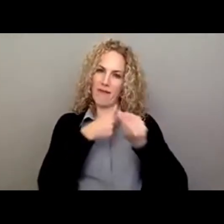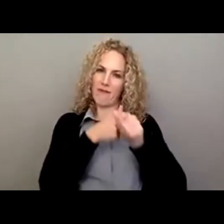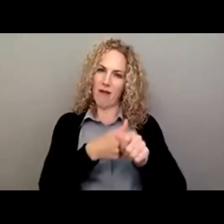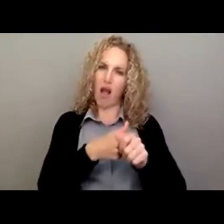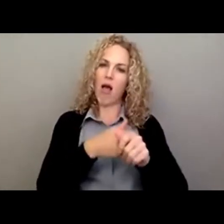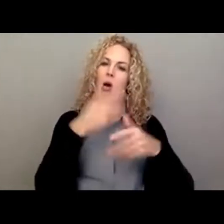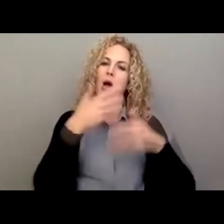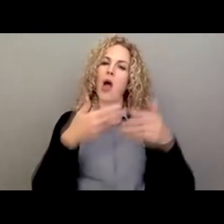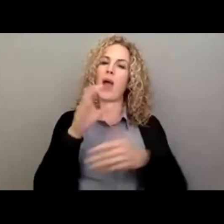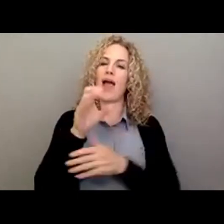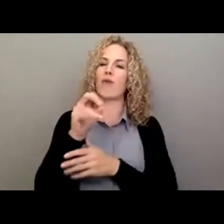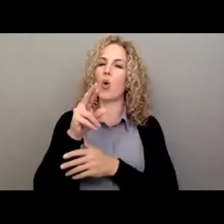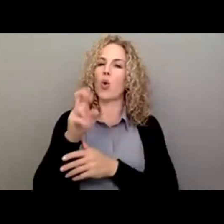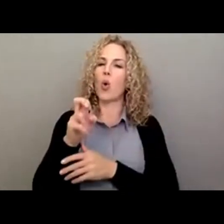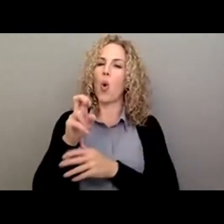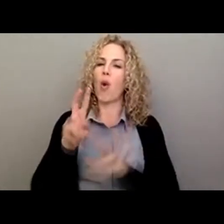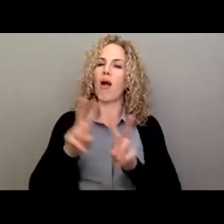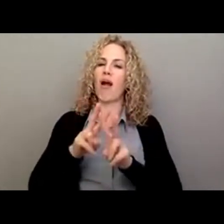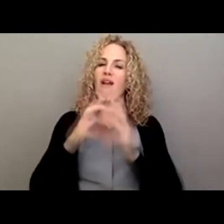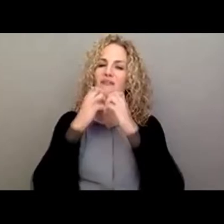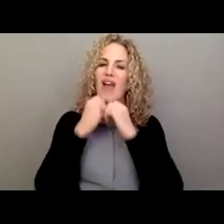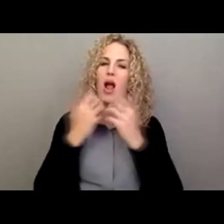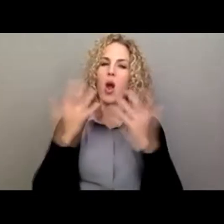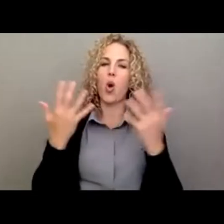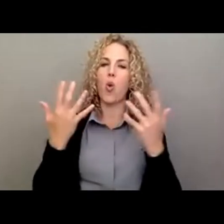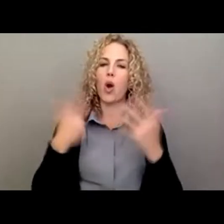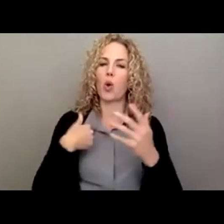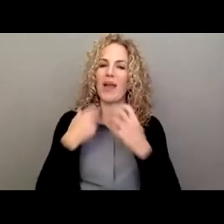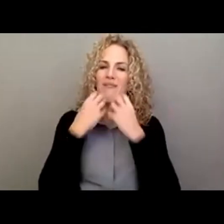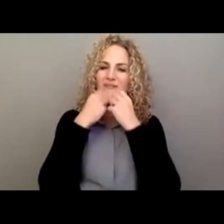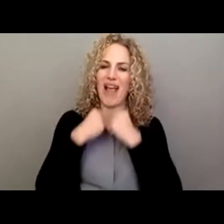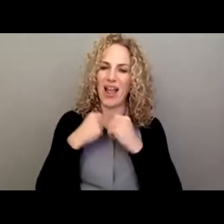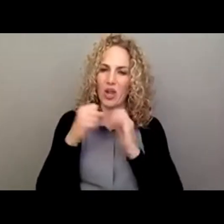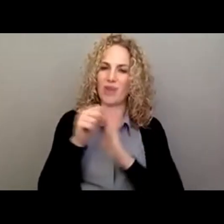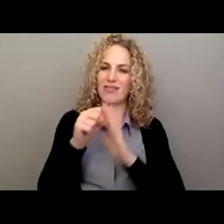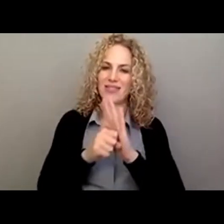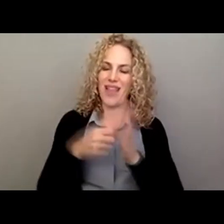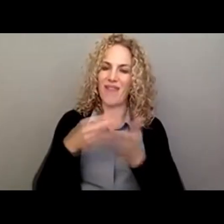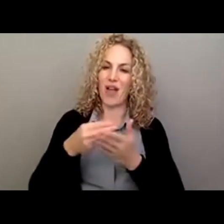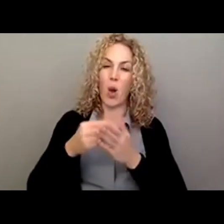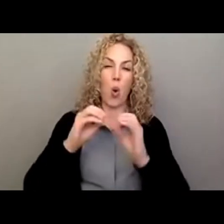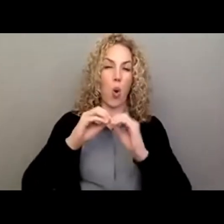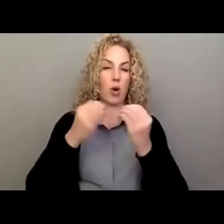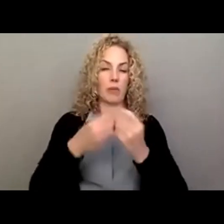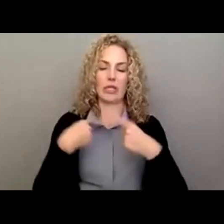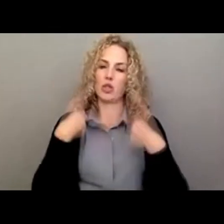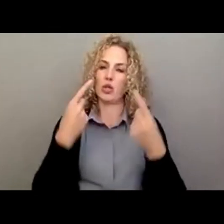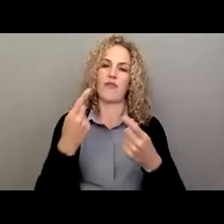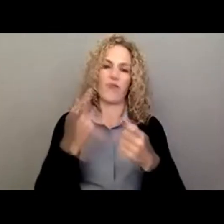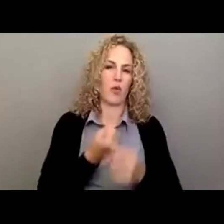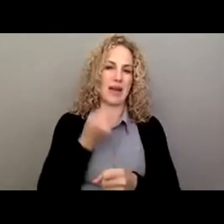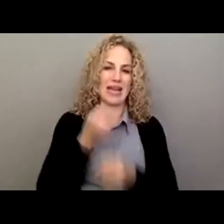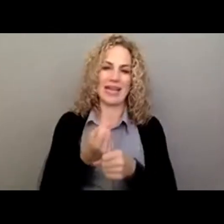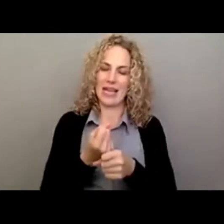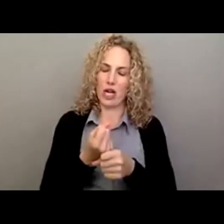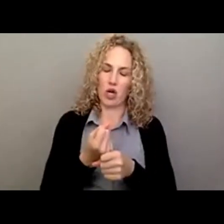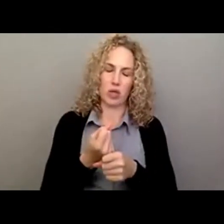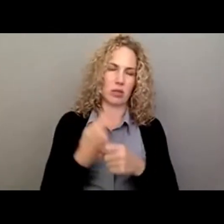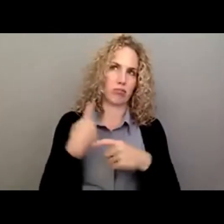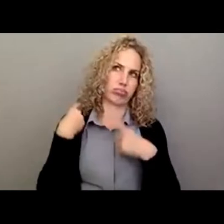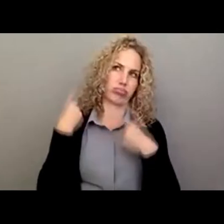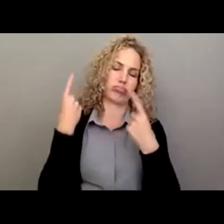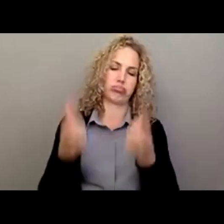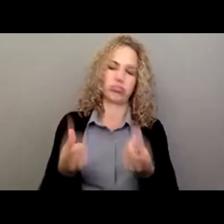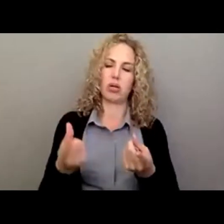are the things that we value at State Fund? Organizations have been doing this for years, and you hear things like,